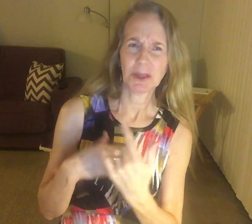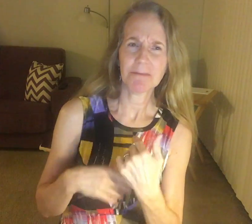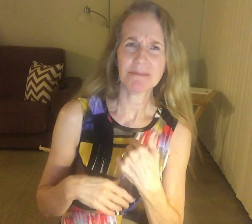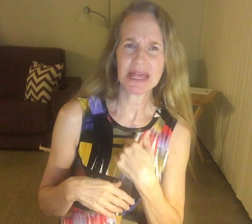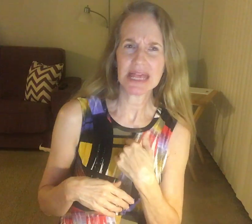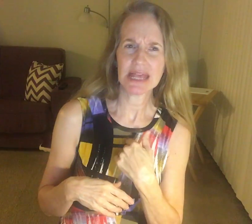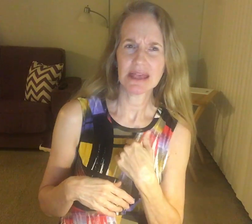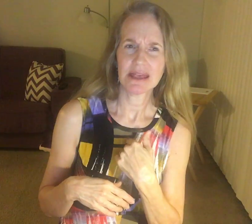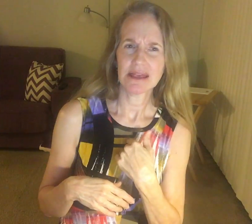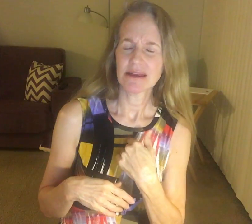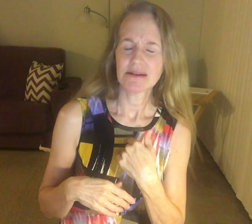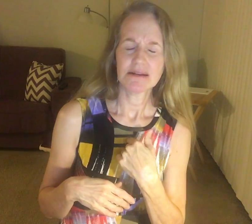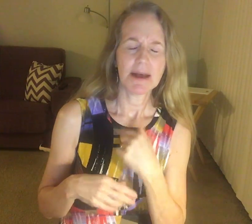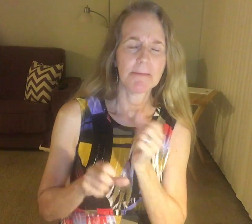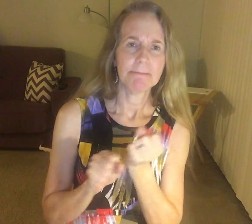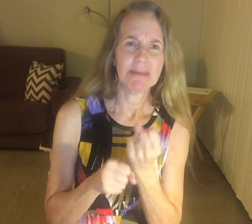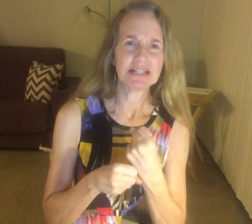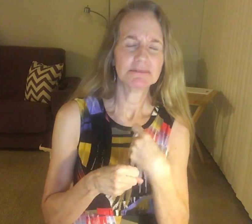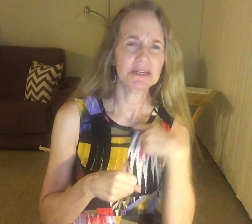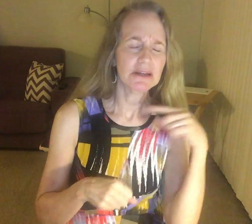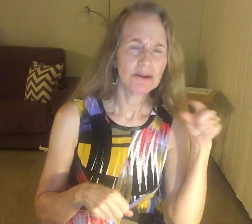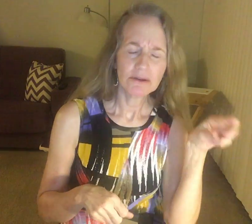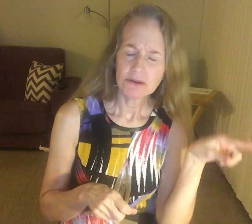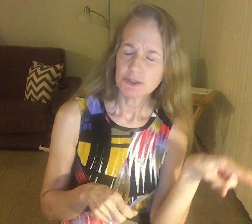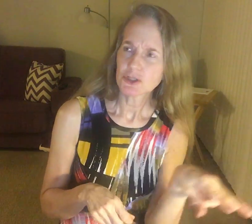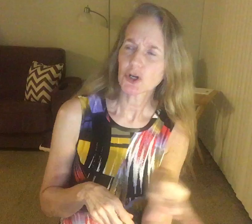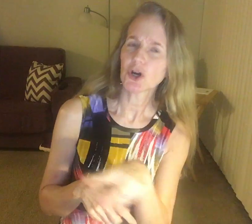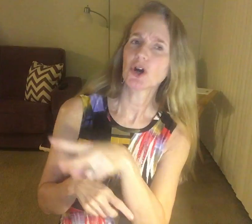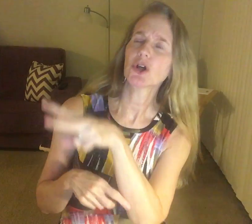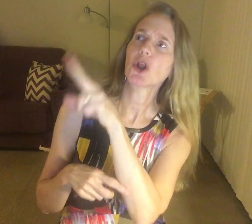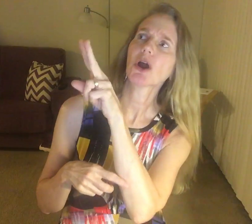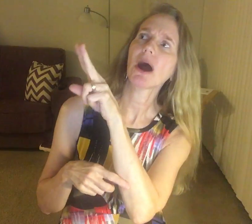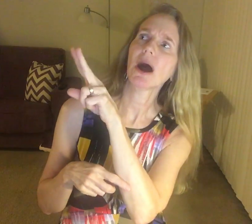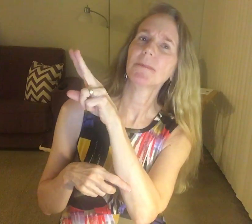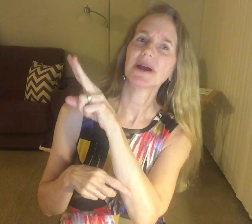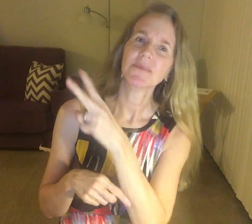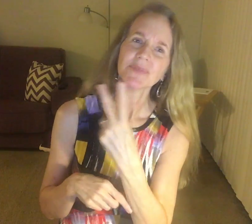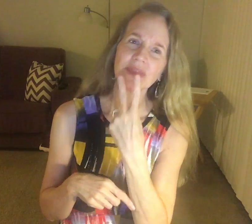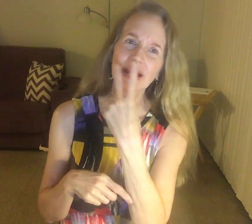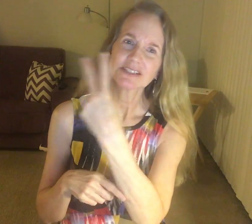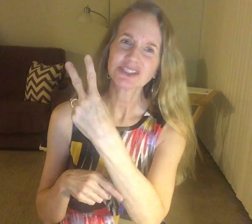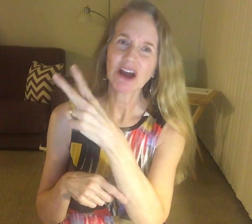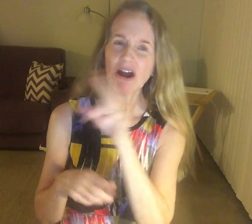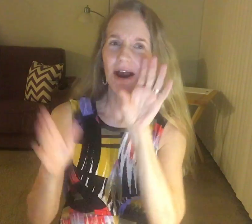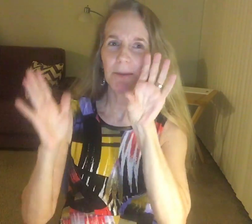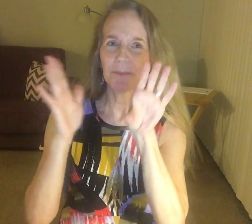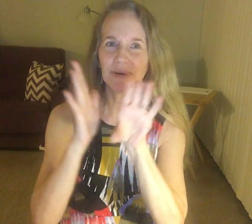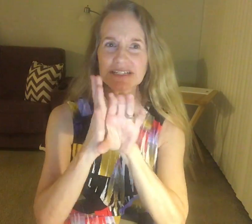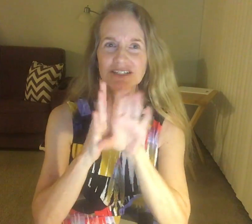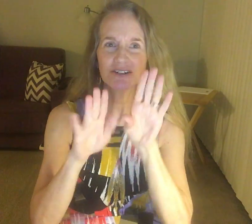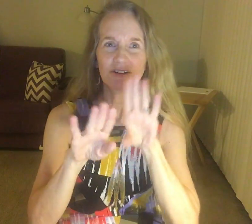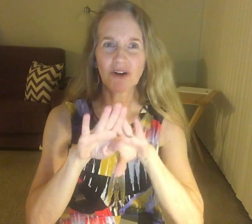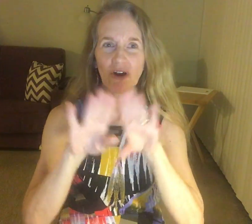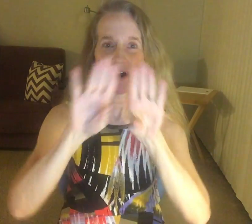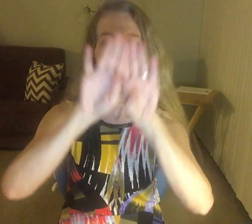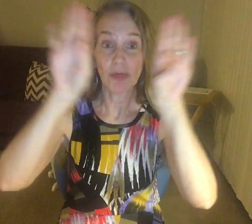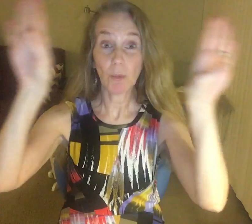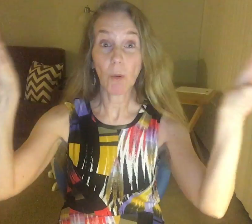me, making me turn up. I saw a picture for the